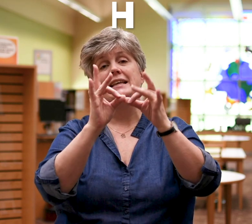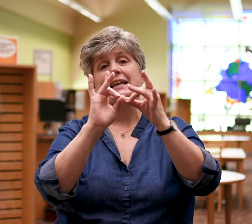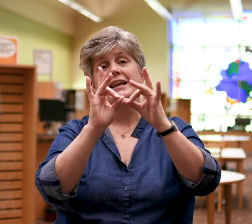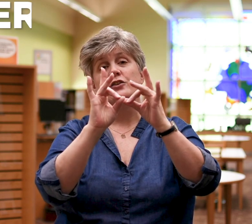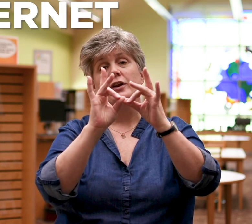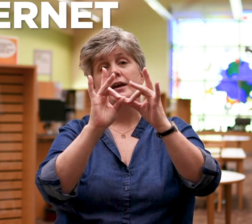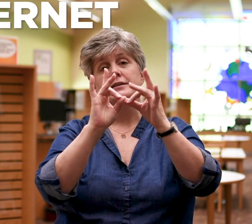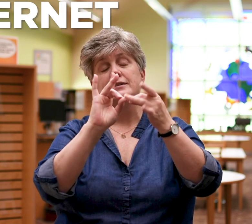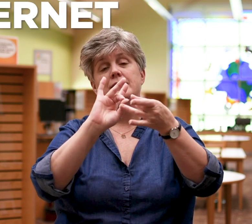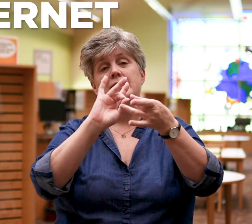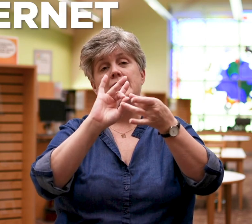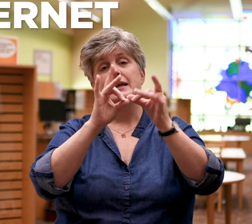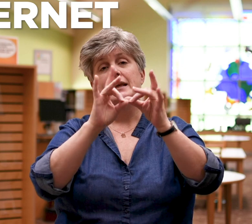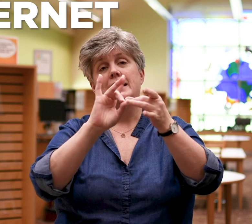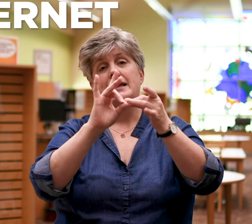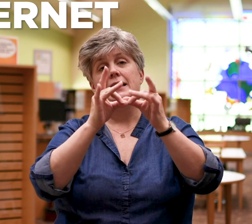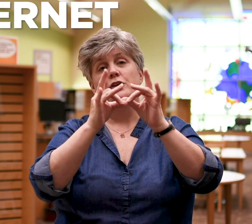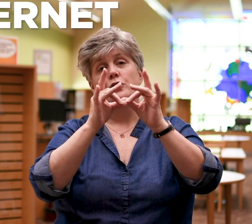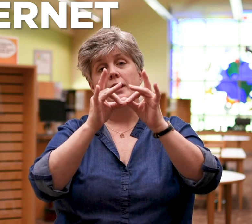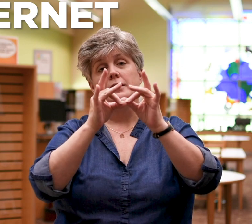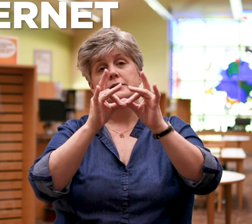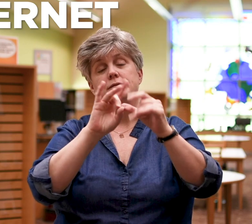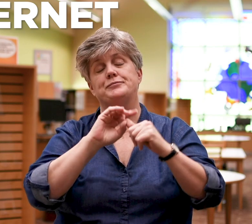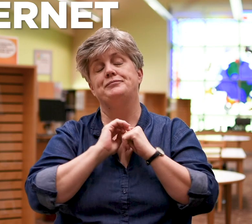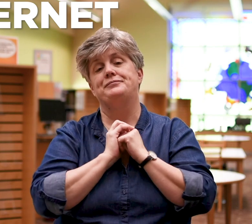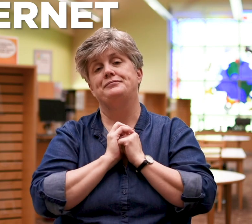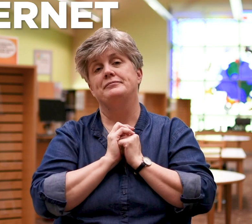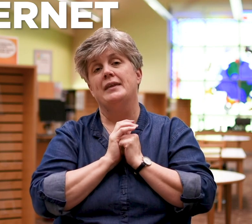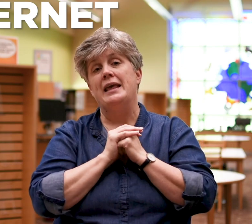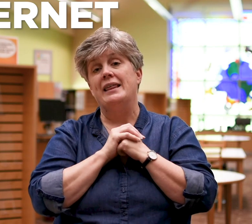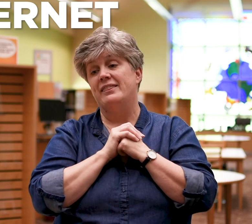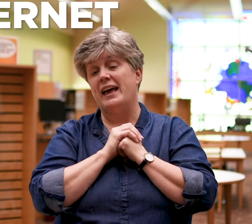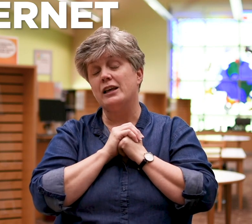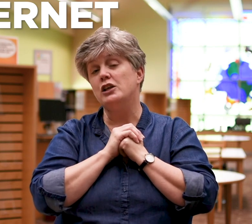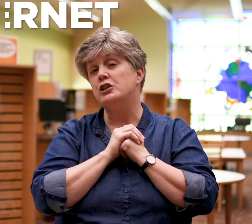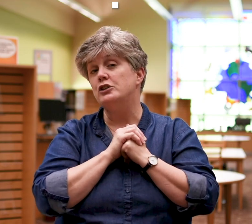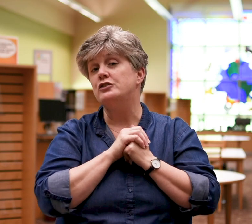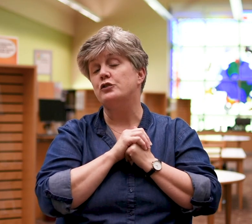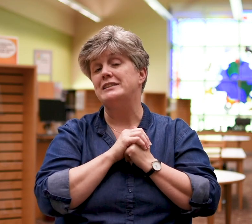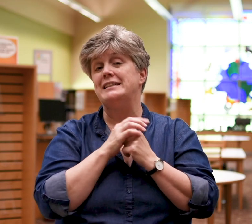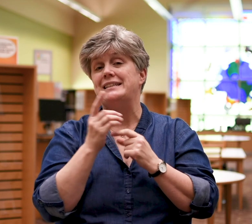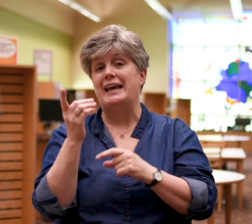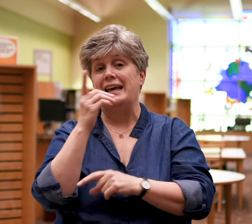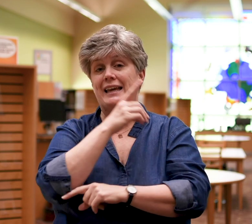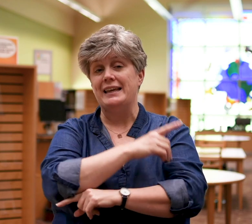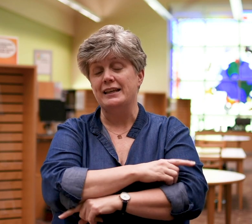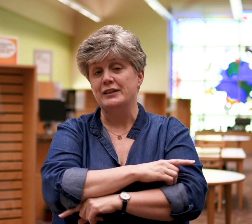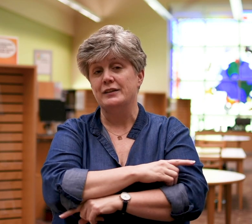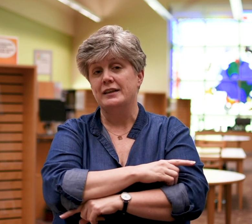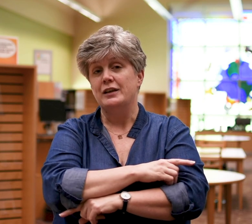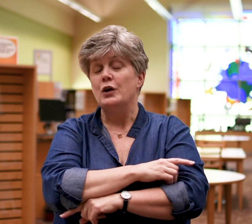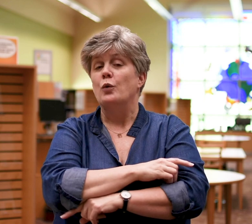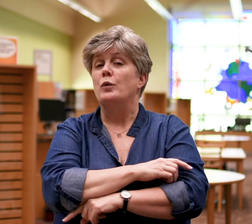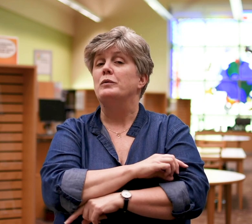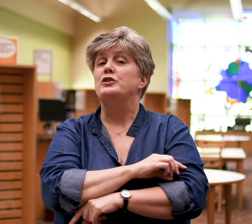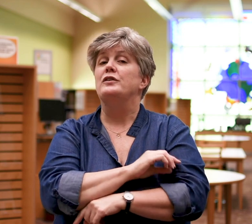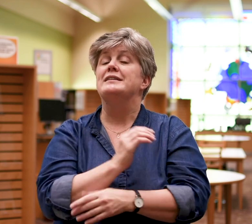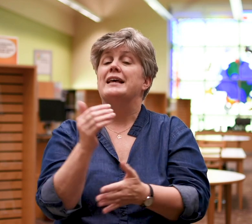internet internet that concludes for today we will do this